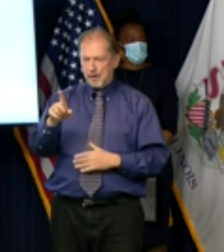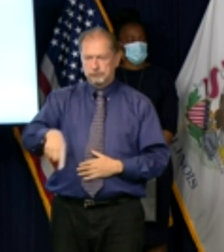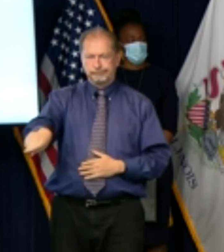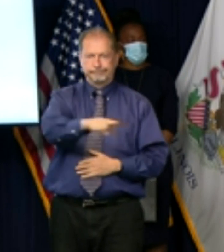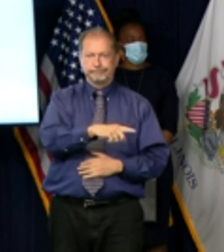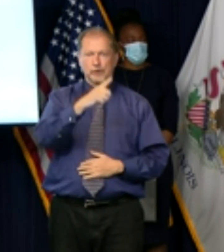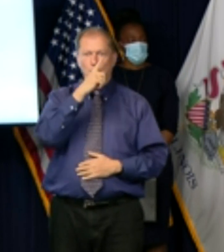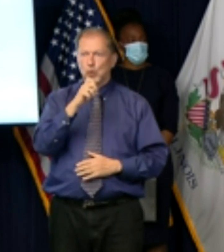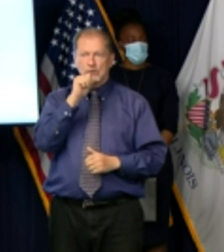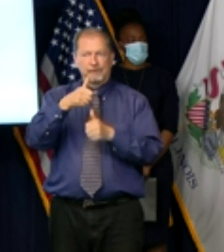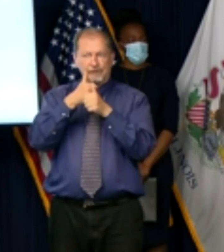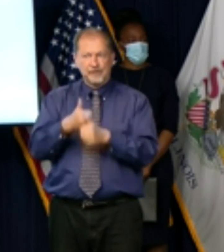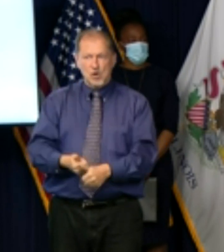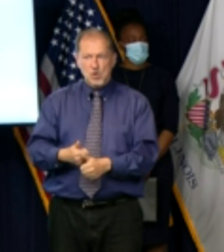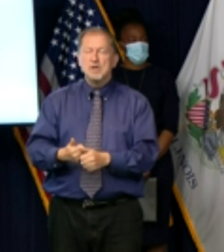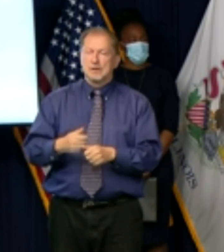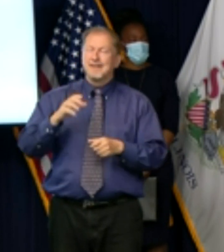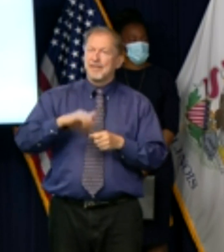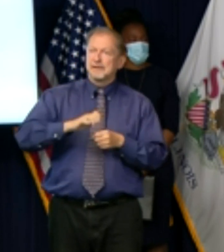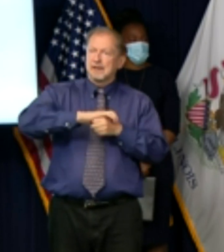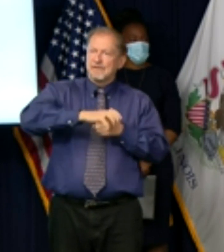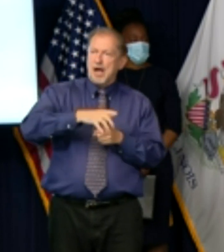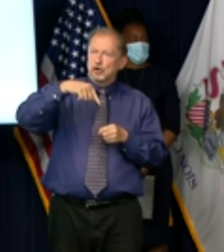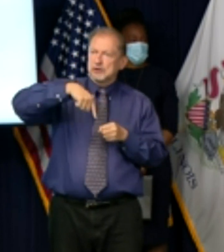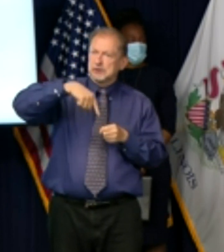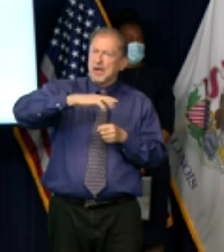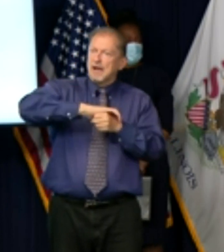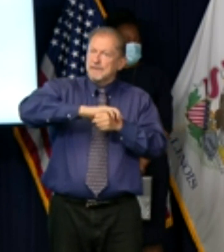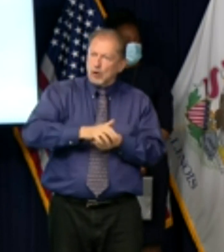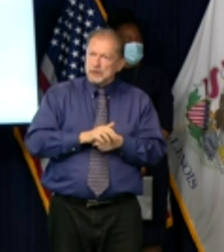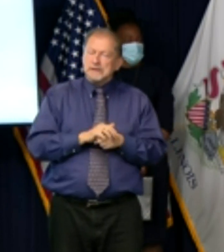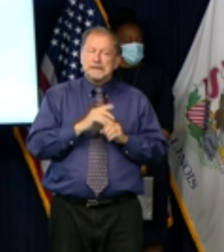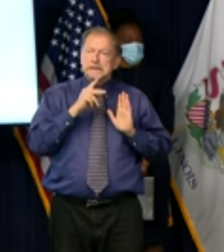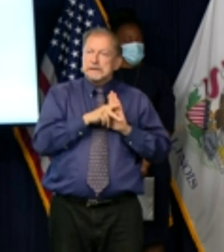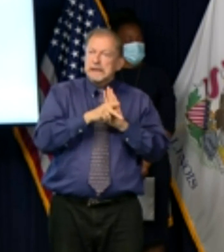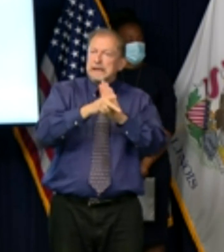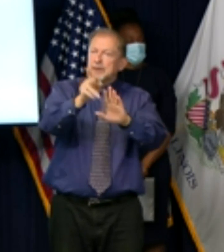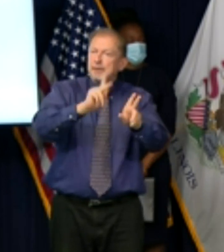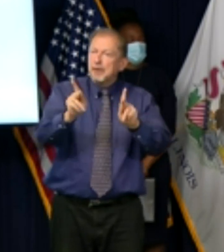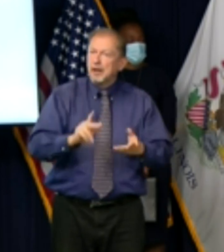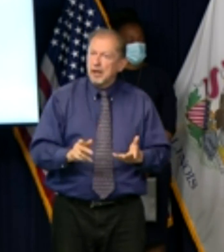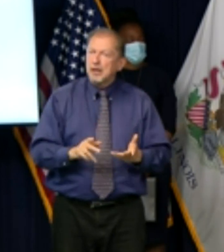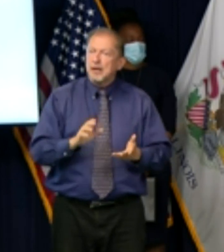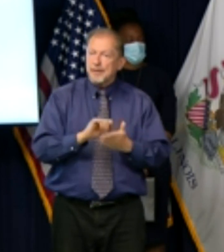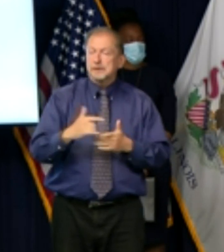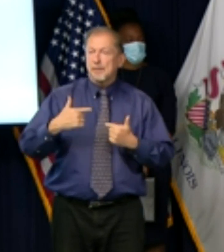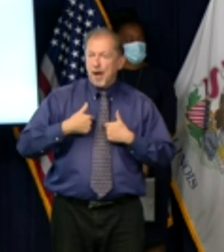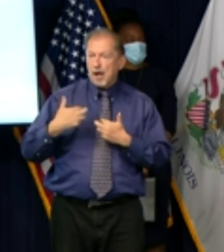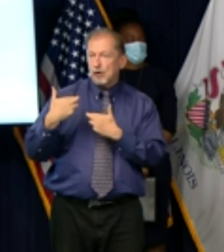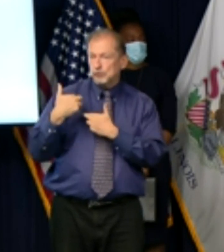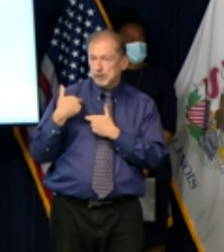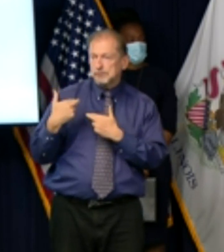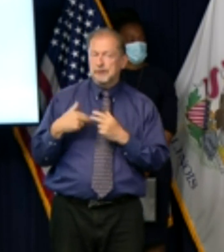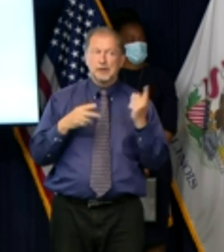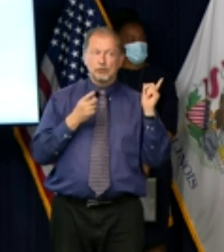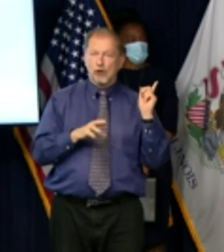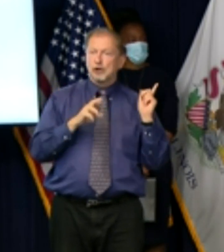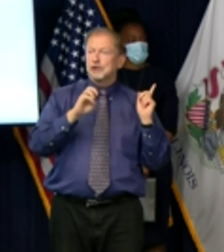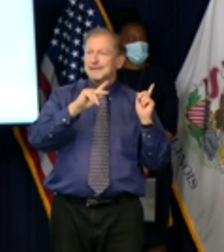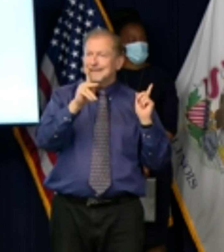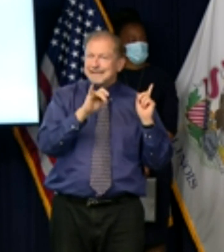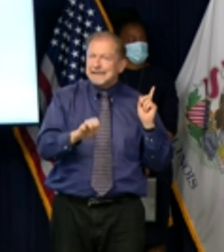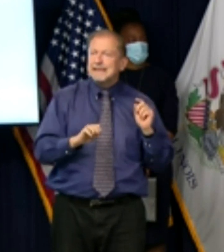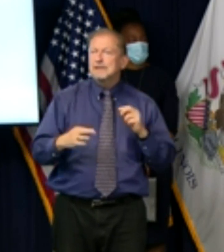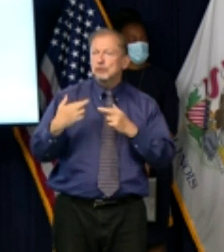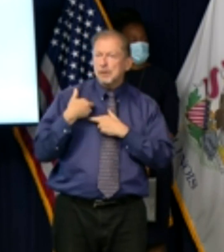this virus is taking people's lives and it's my job it's dr zika's job dr singh's job actually though he doesn't work for the